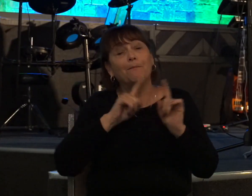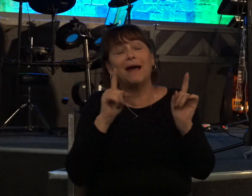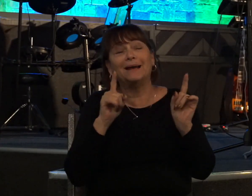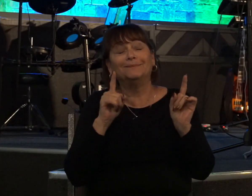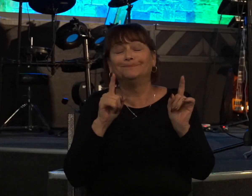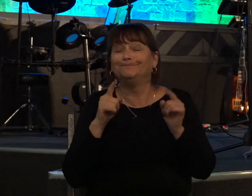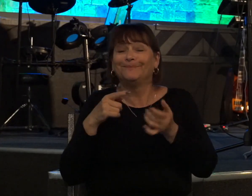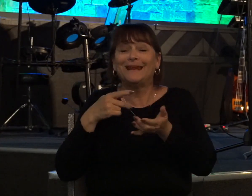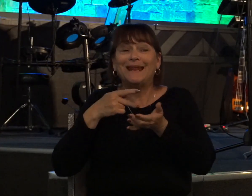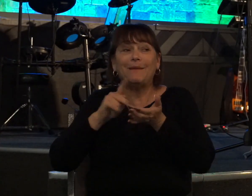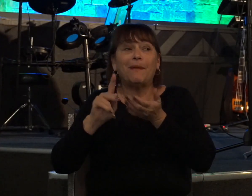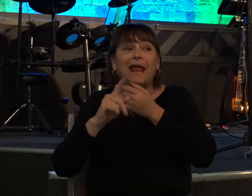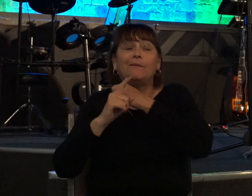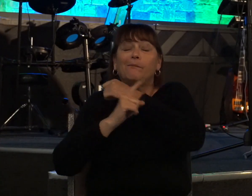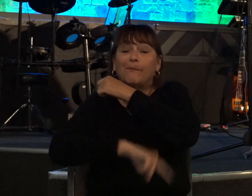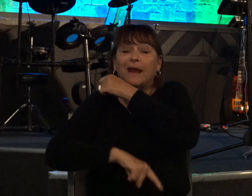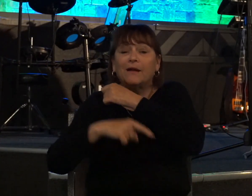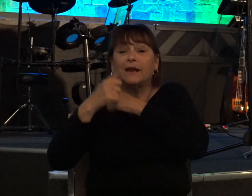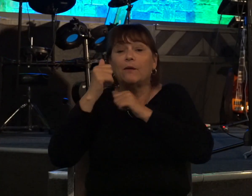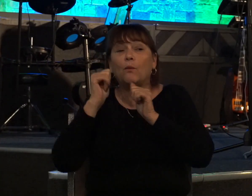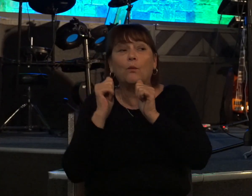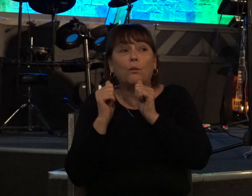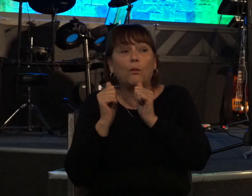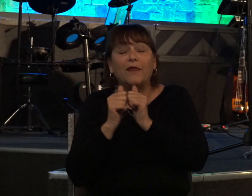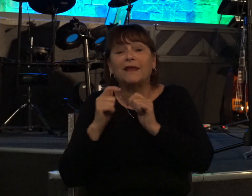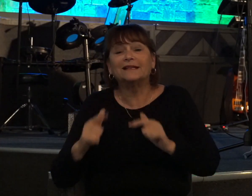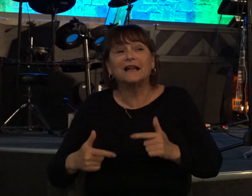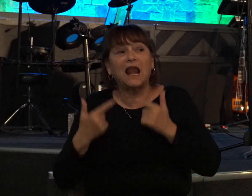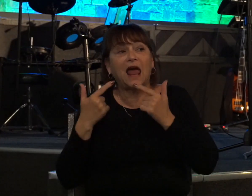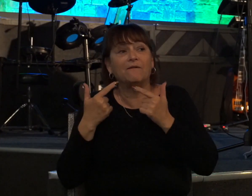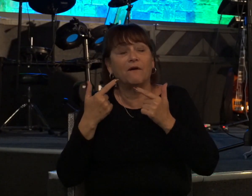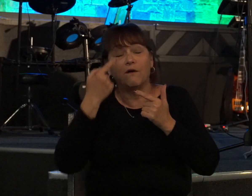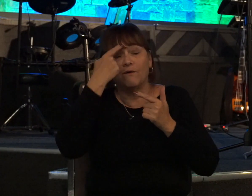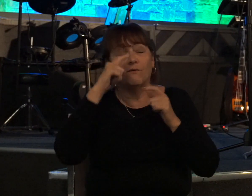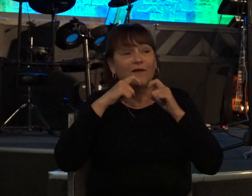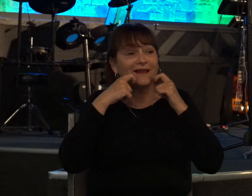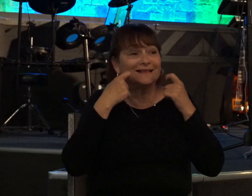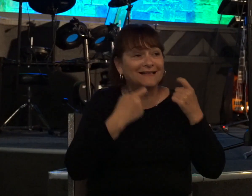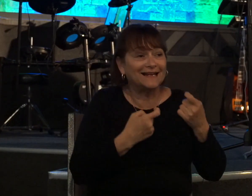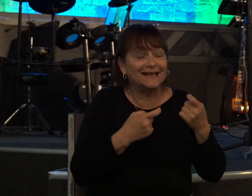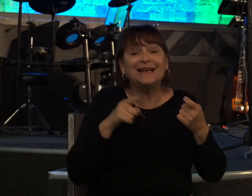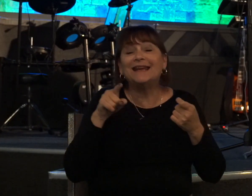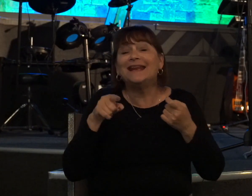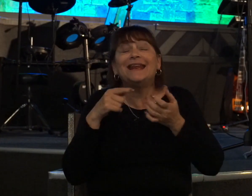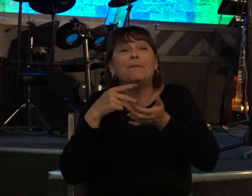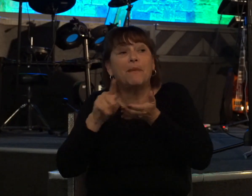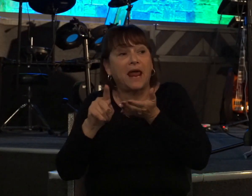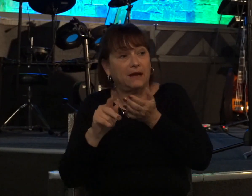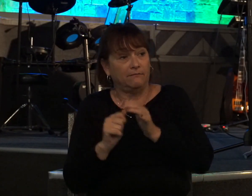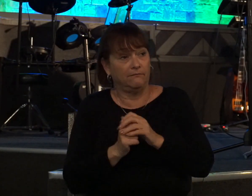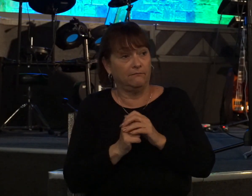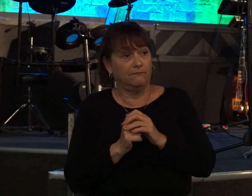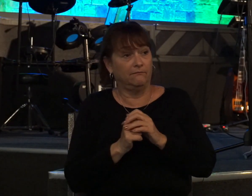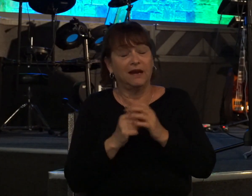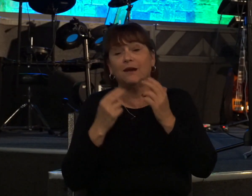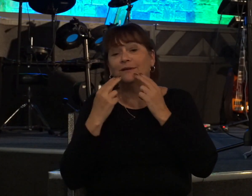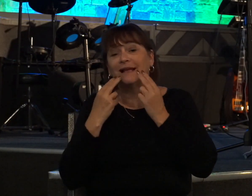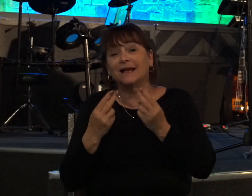with his life for this sin he paid completely innocent of it he